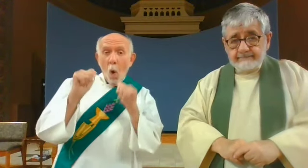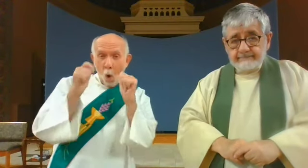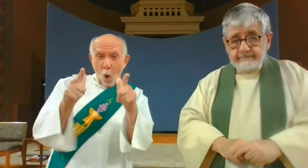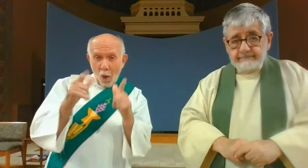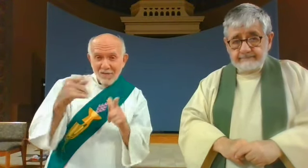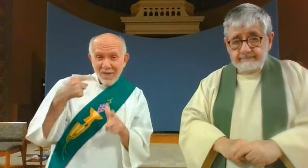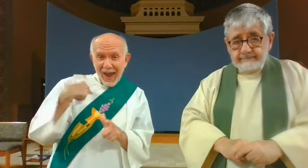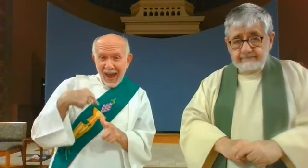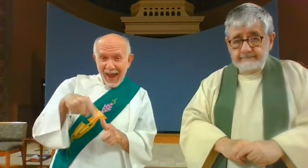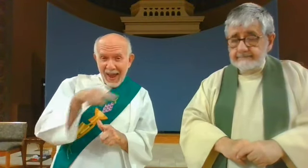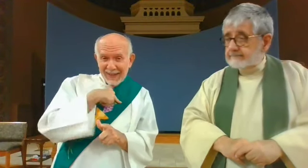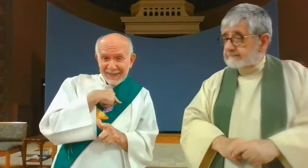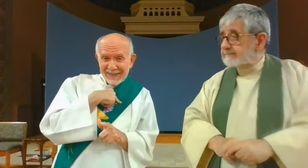for all of us